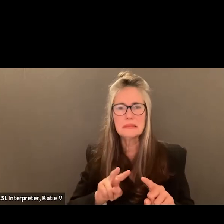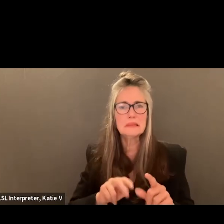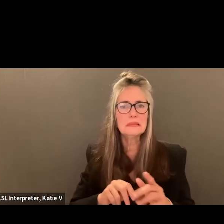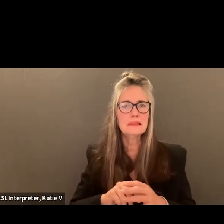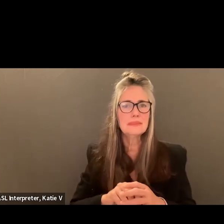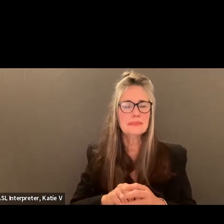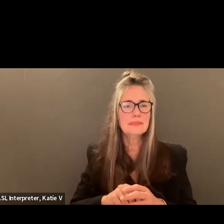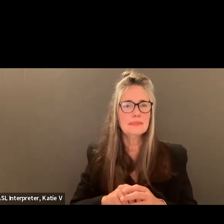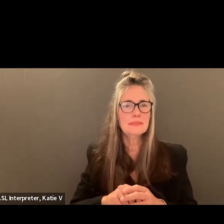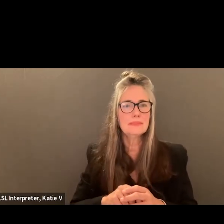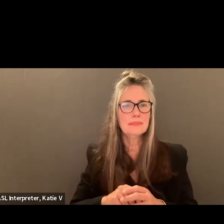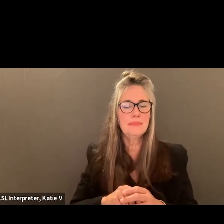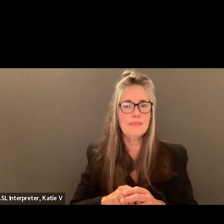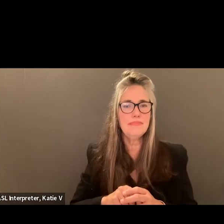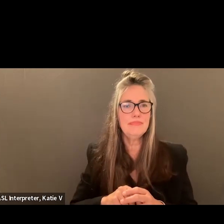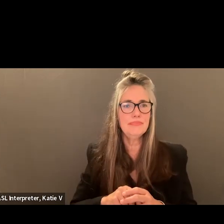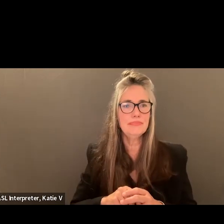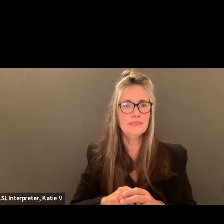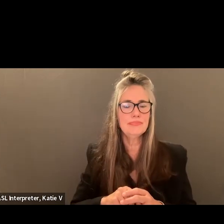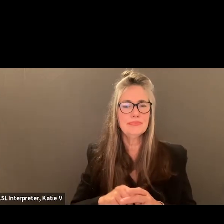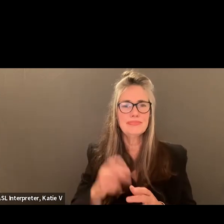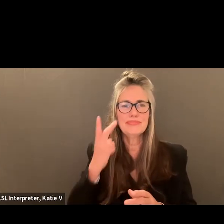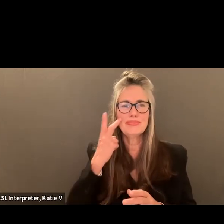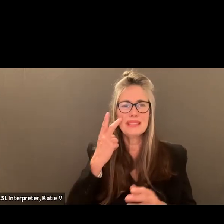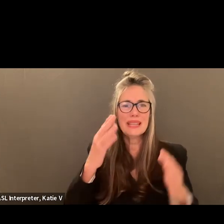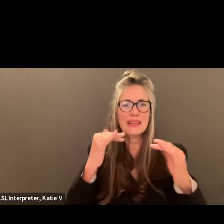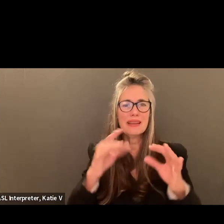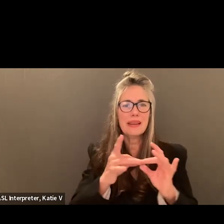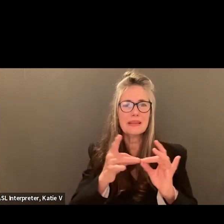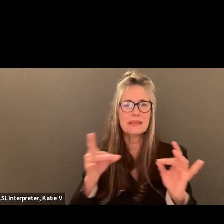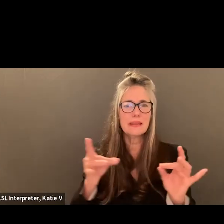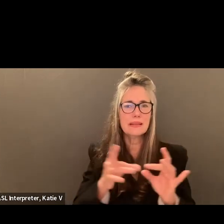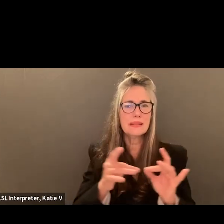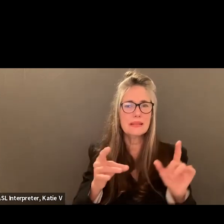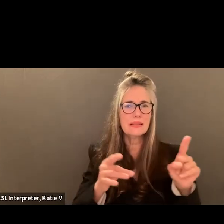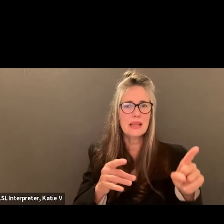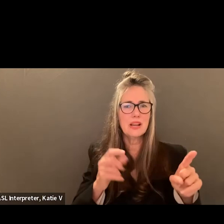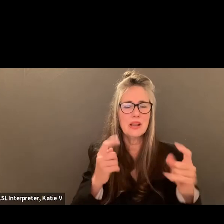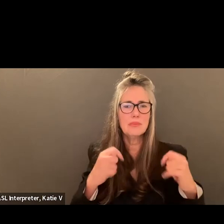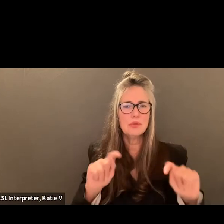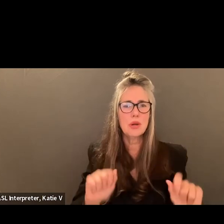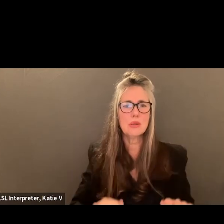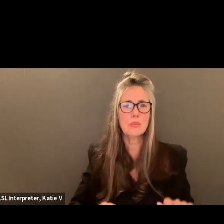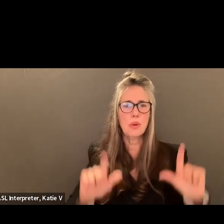something. It seems like then the next sentence in that piece, as I'm trying to pull it up.